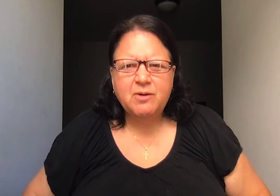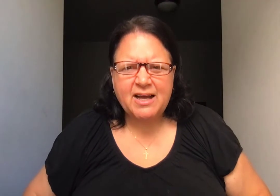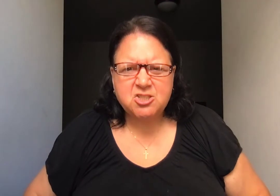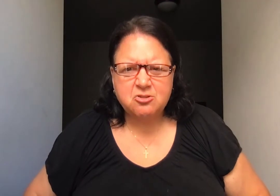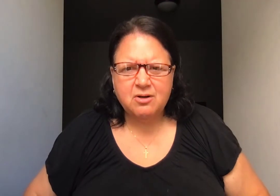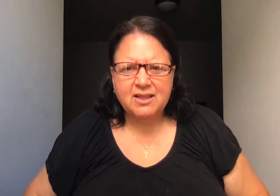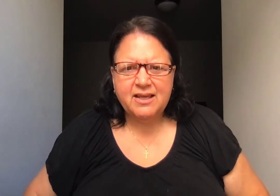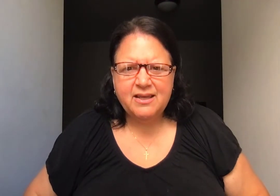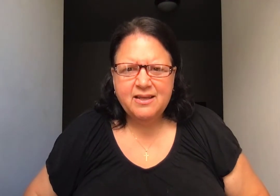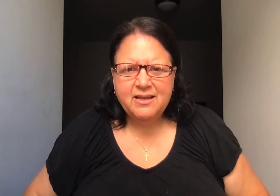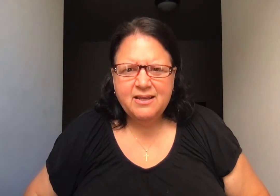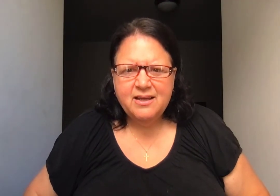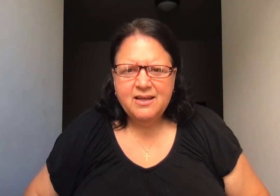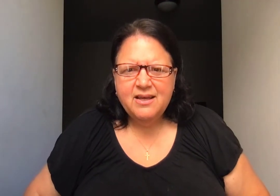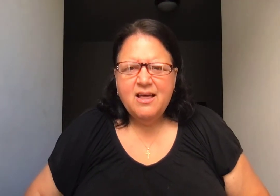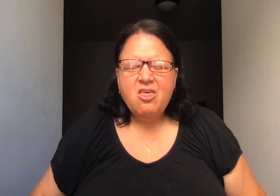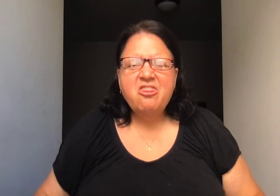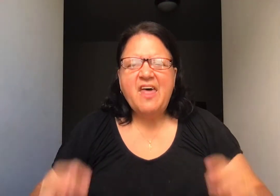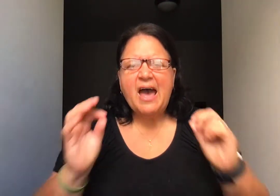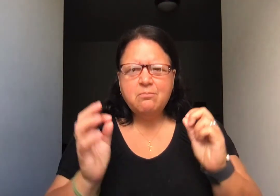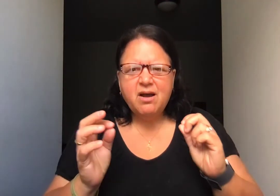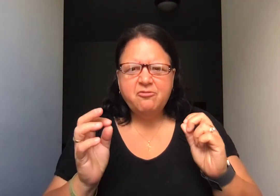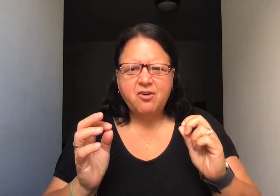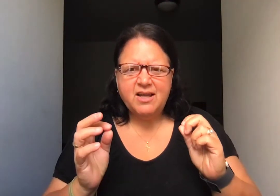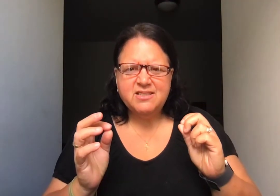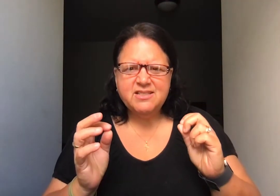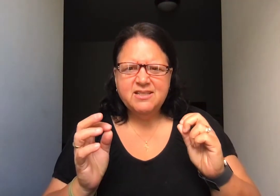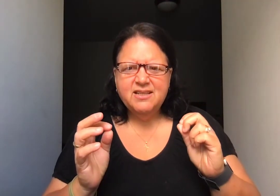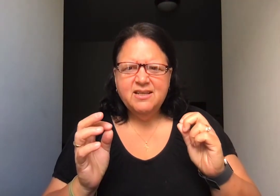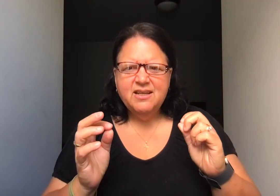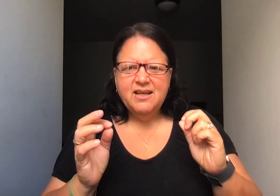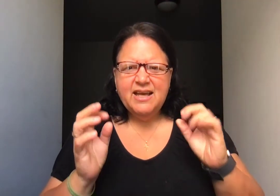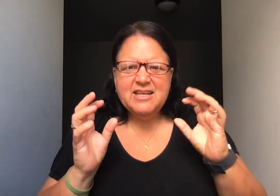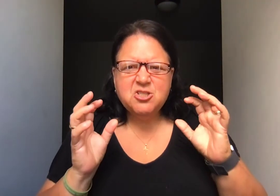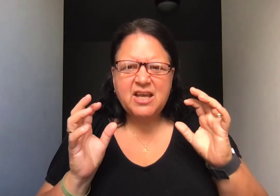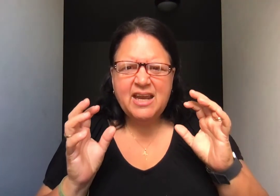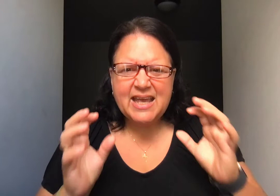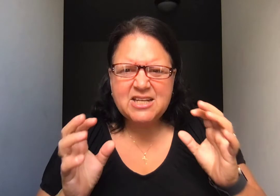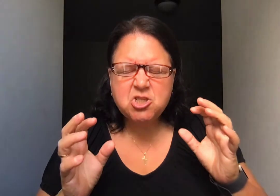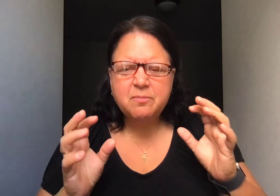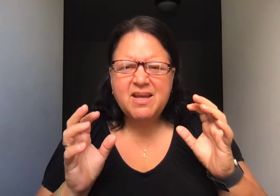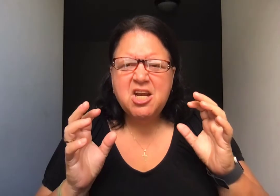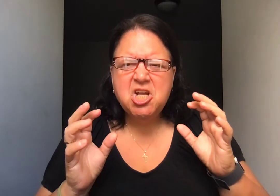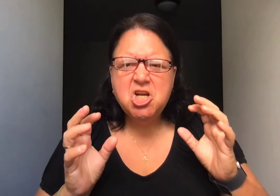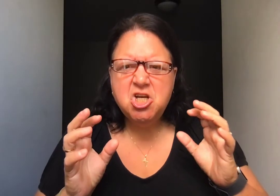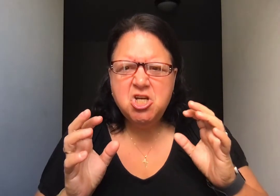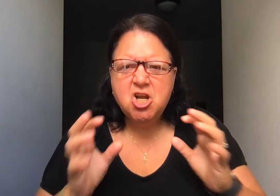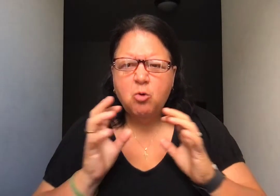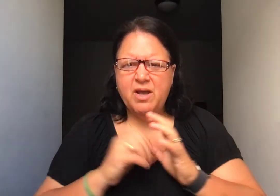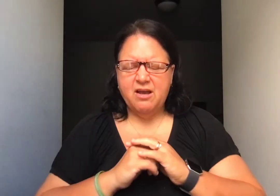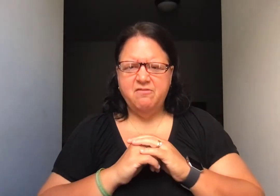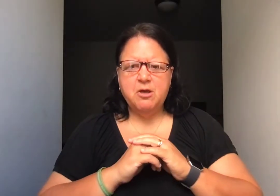externally. That, my friends, is an intimate knowing of you.